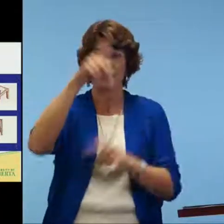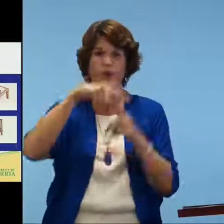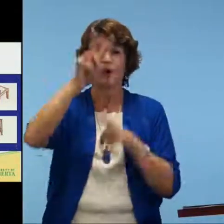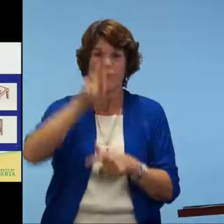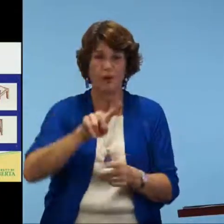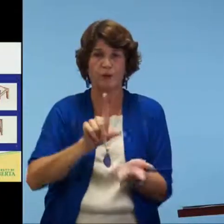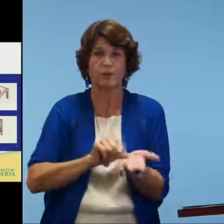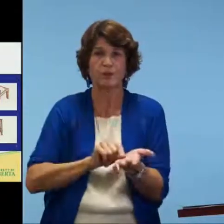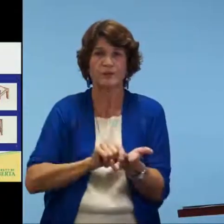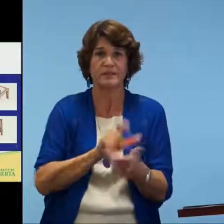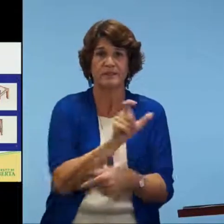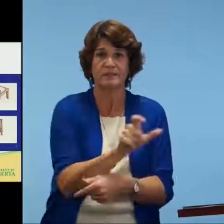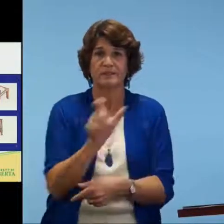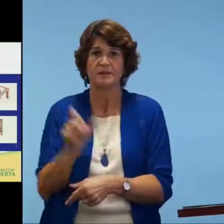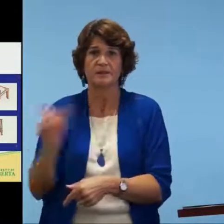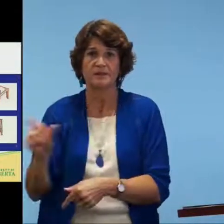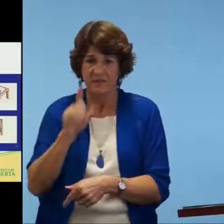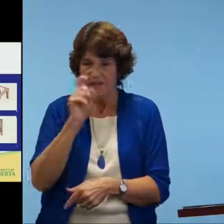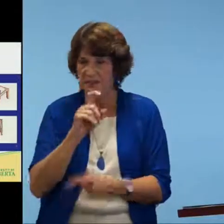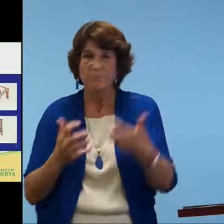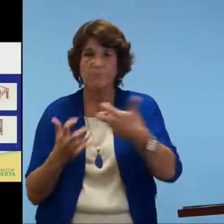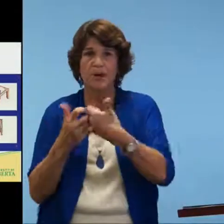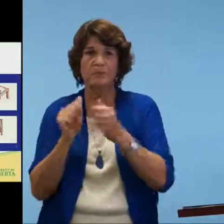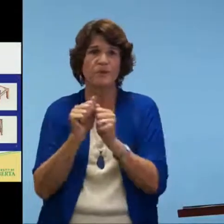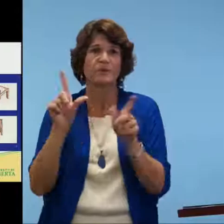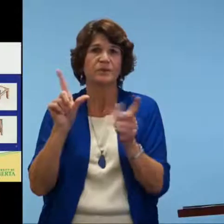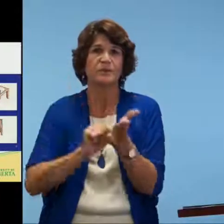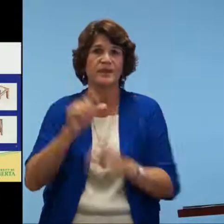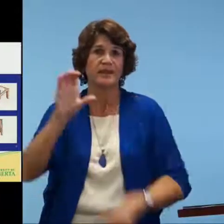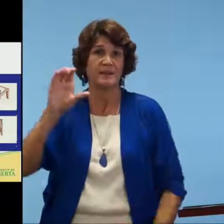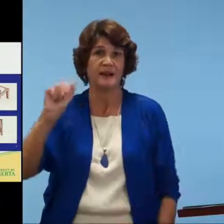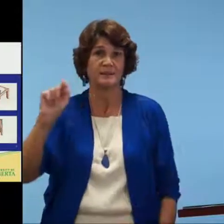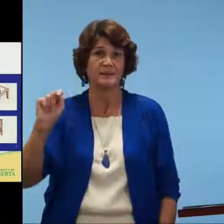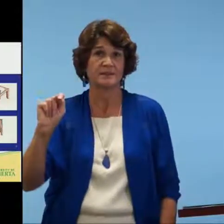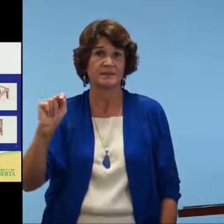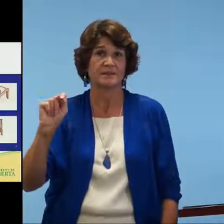You're looking at the cat, and then you're looking at the text below, and matching the print to the picture.